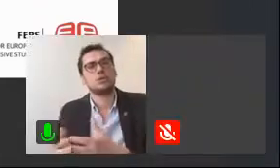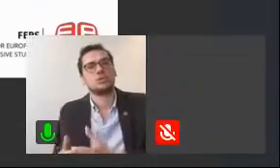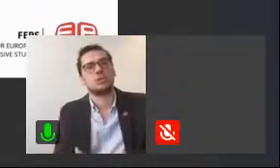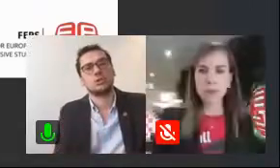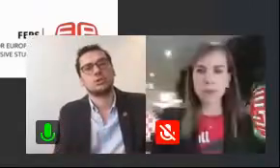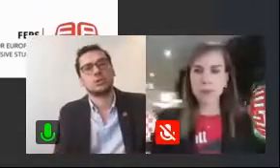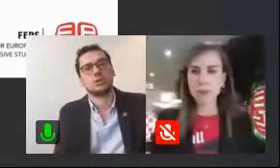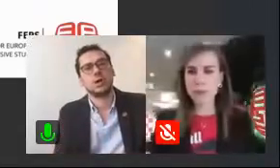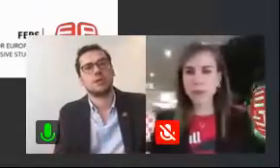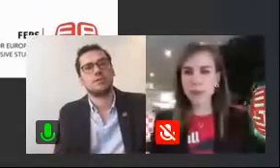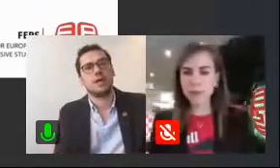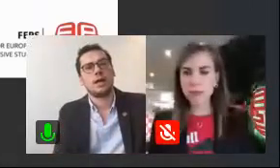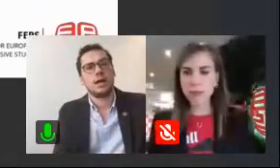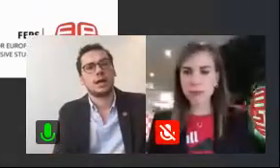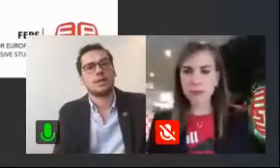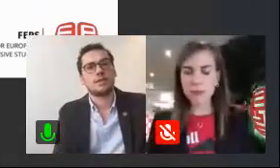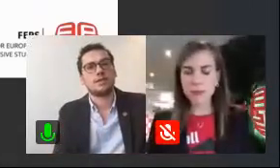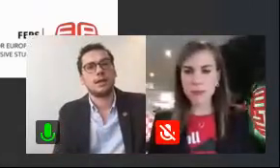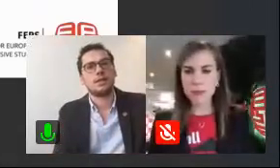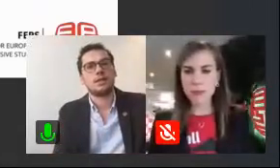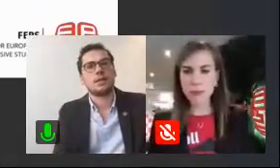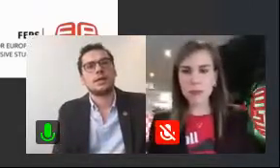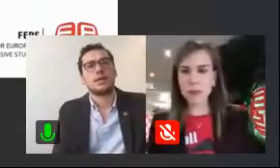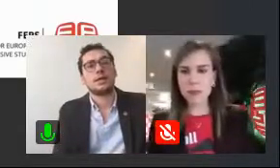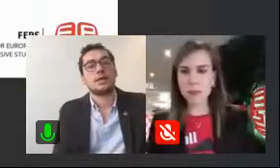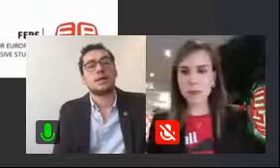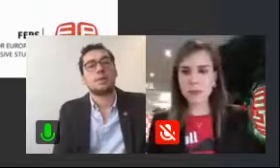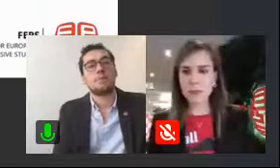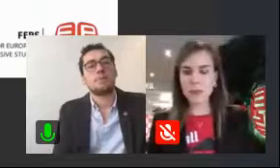this vicious circle that we have identified.